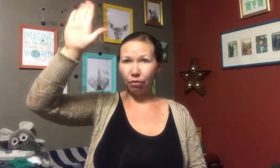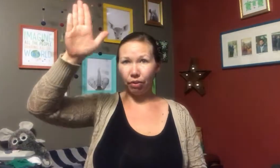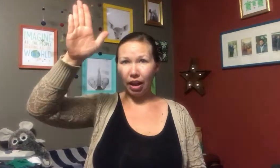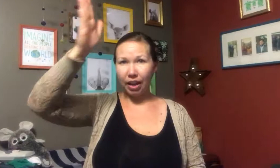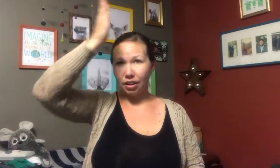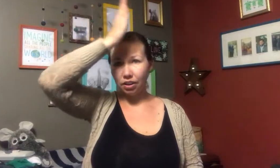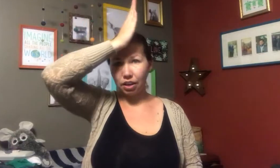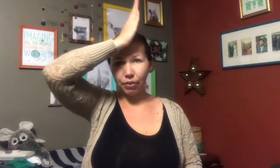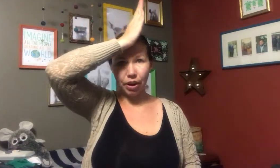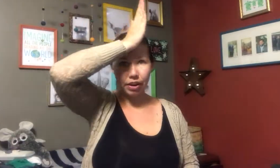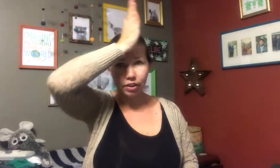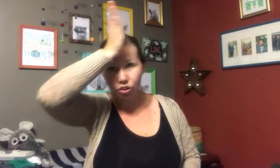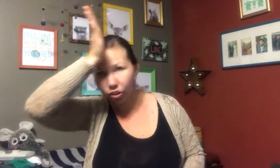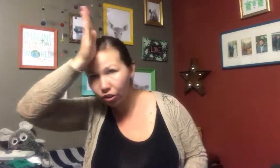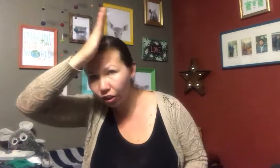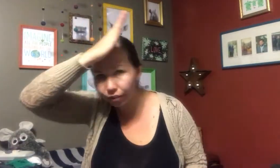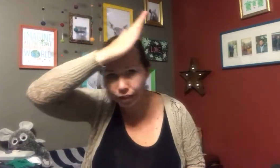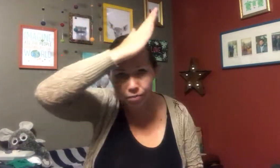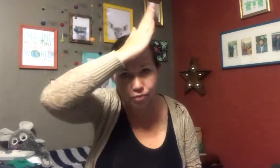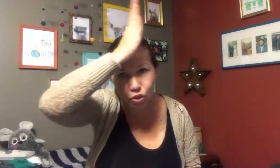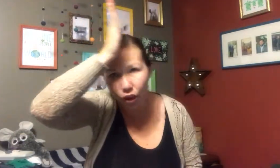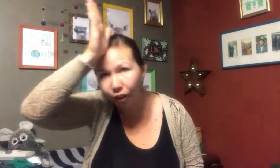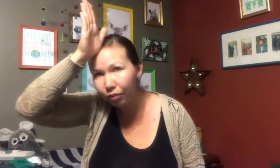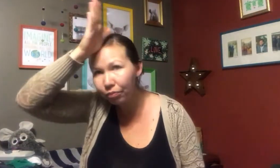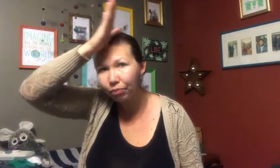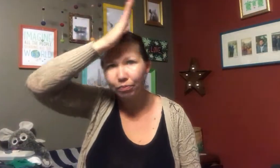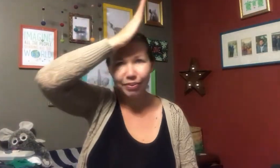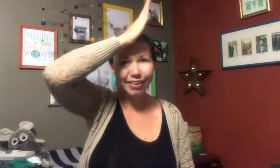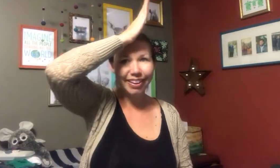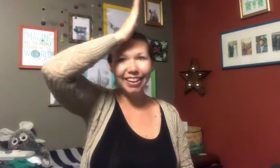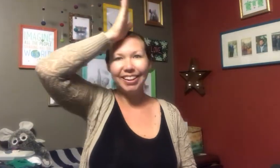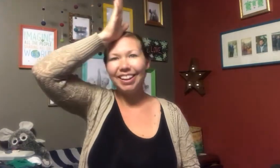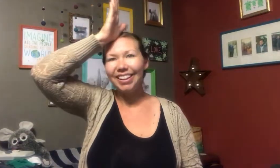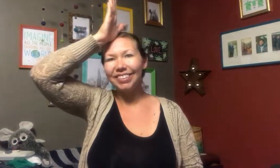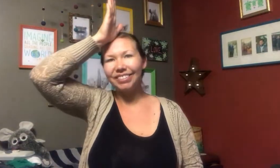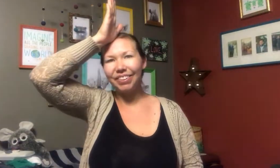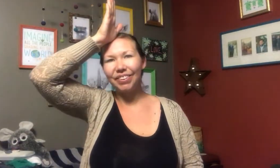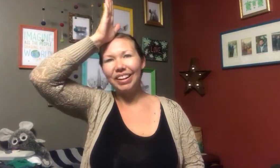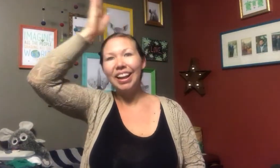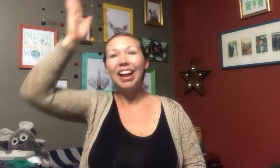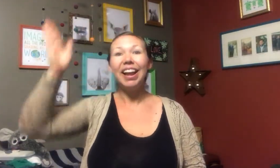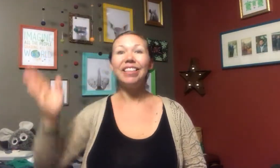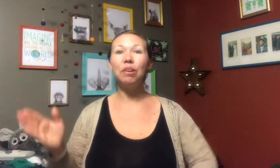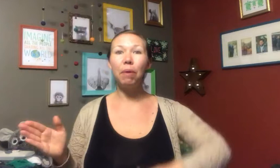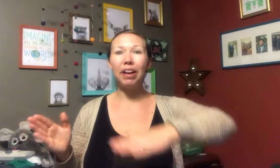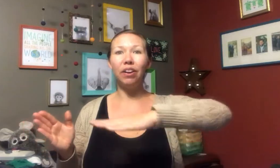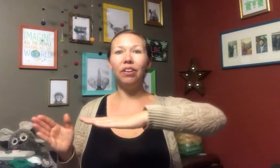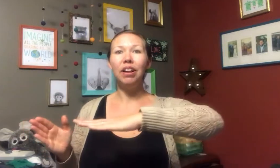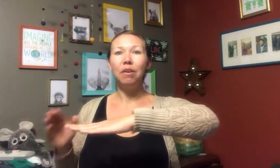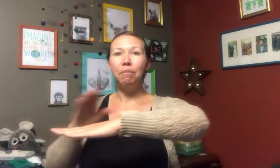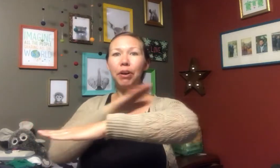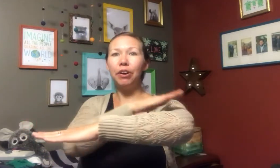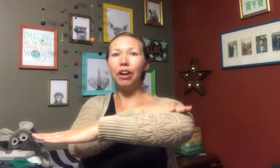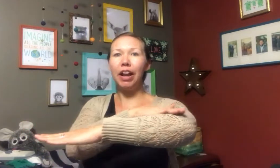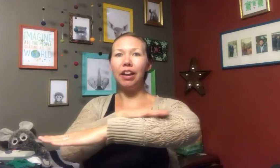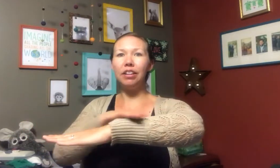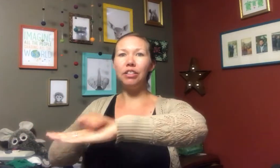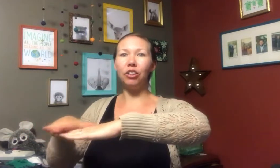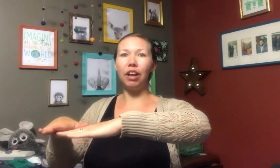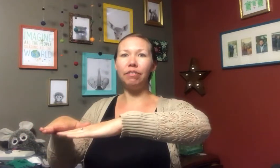a flat hand on top of your head and you show your shark fin, shark, okay. That one's a fun one. And then whale, put your hand, your left